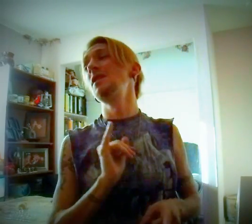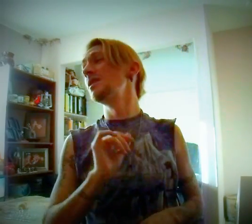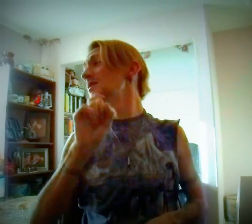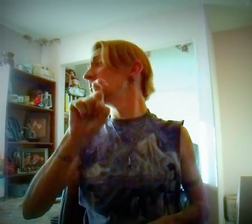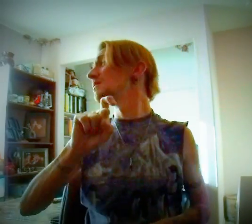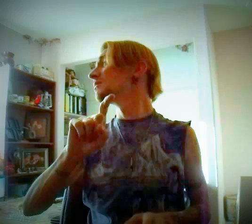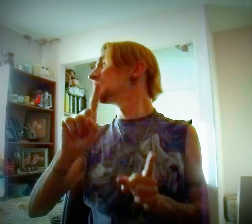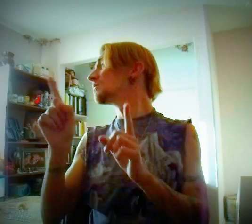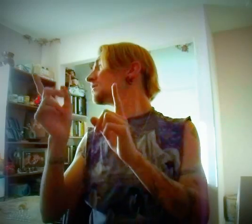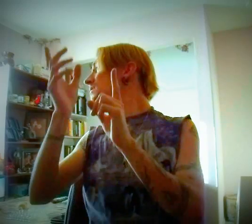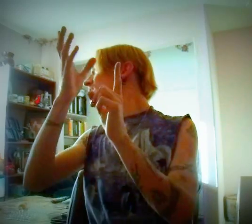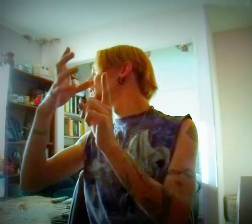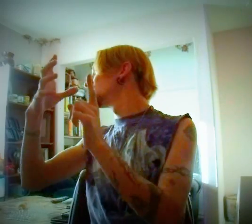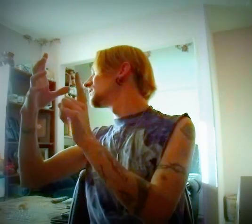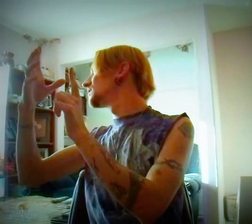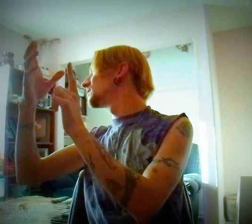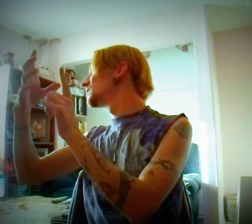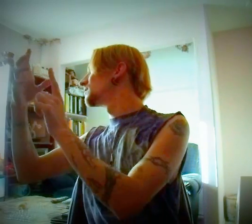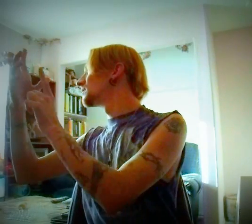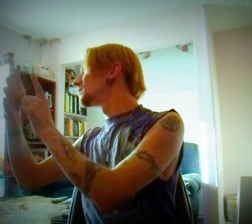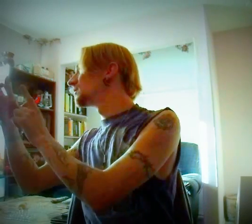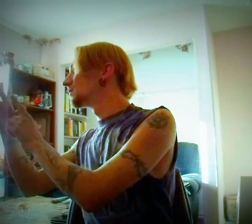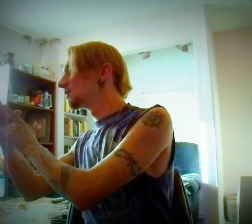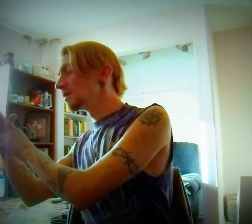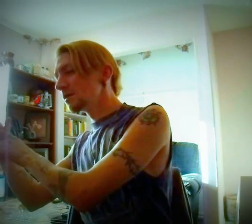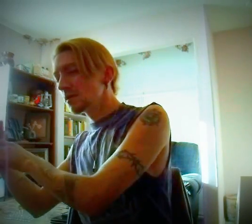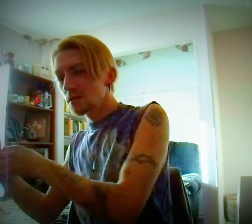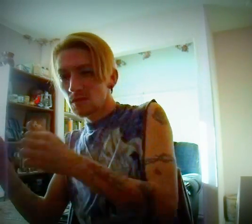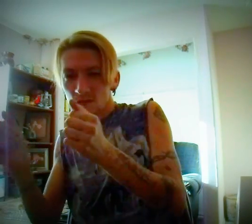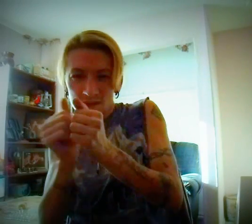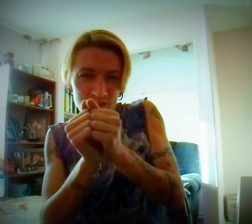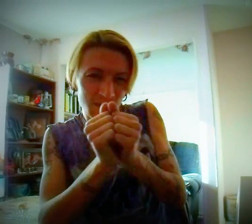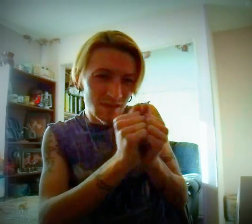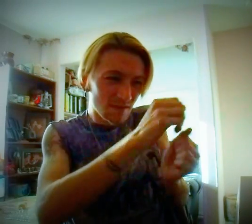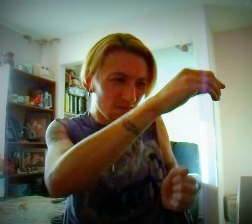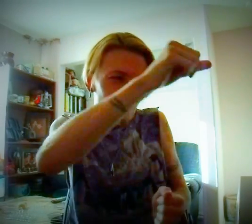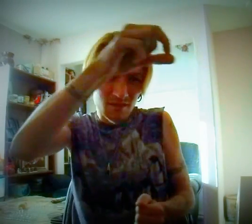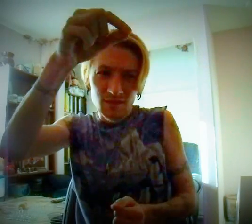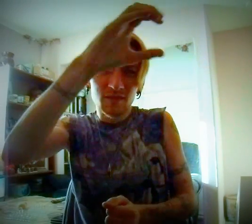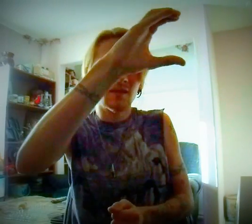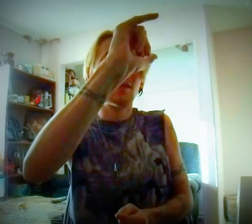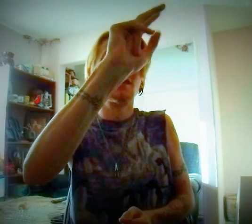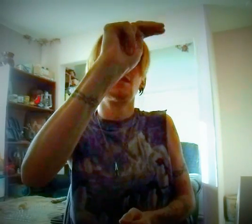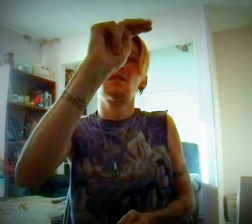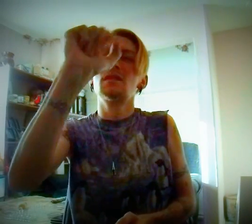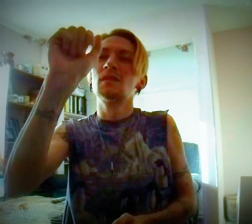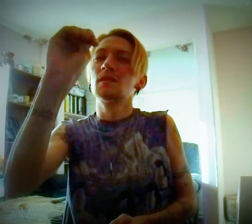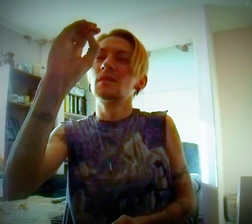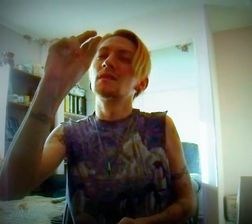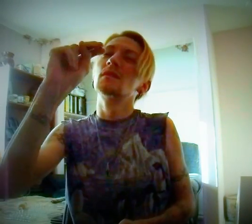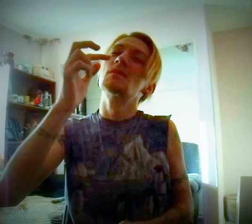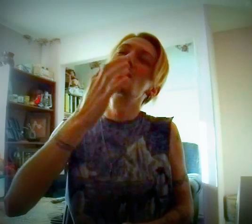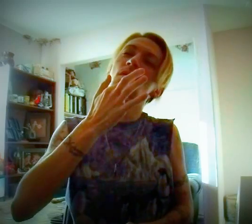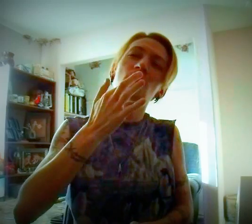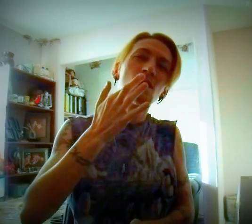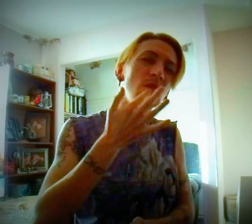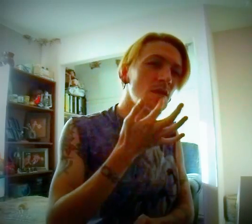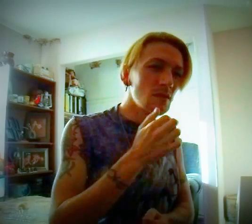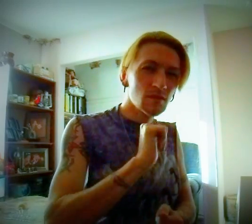have to go sailing with cinemas that did not match